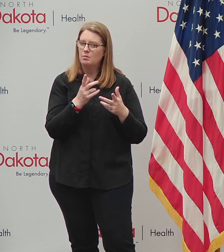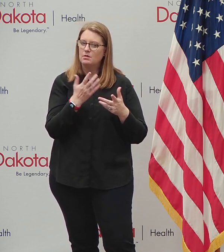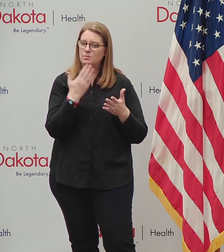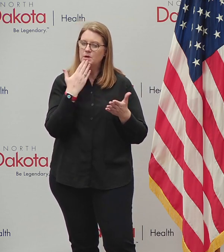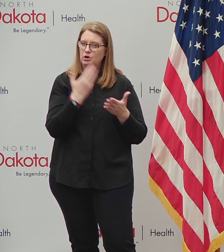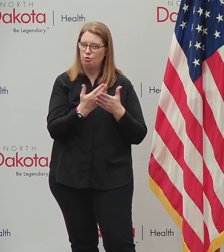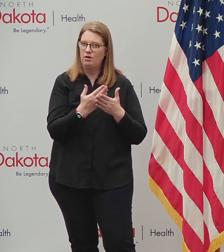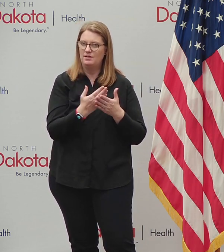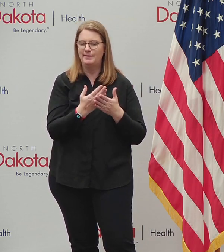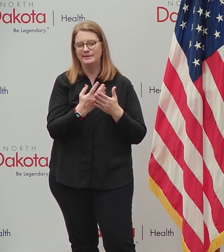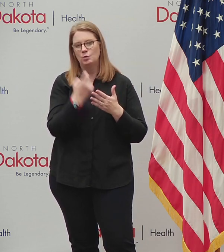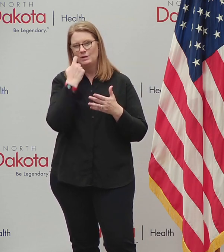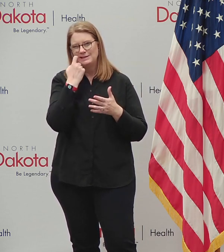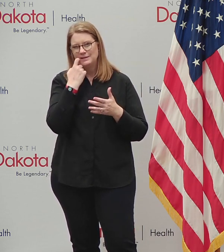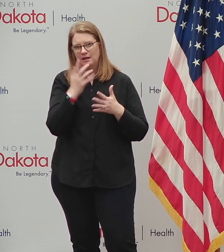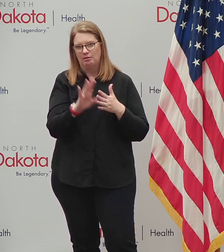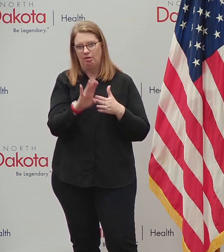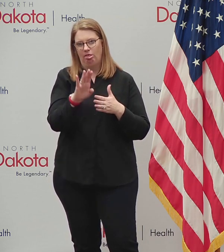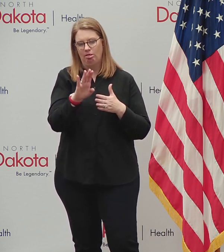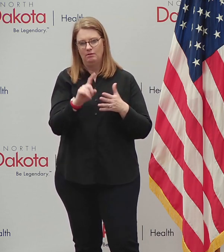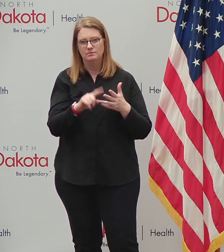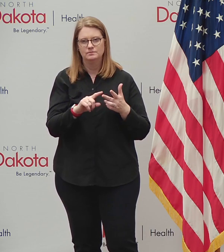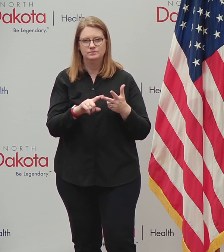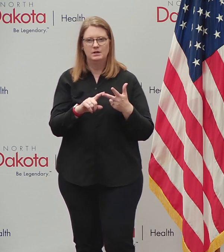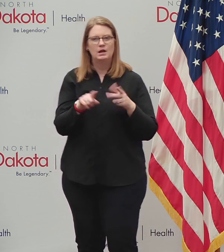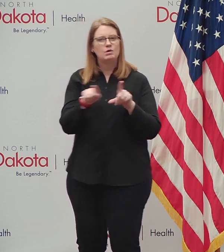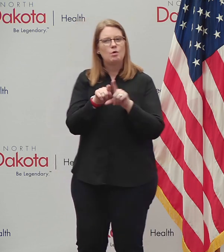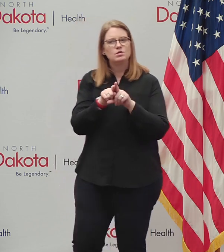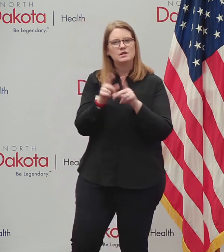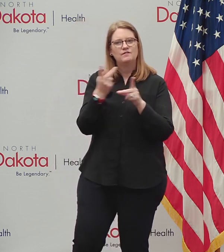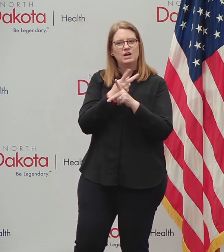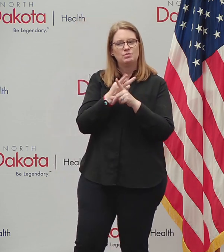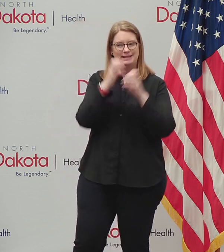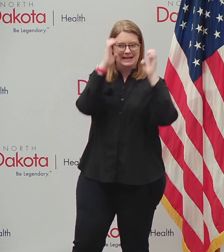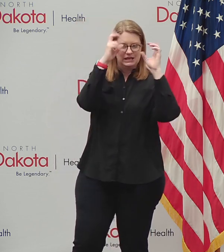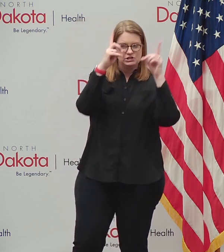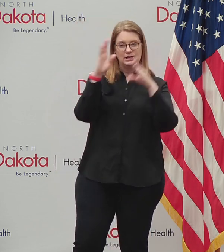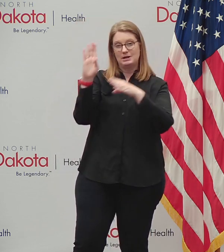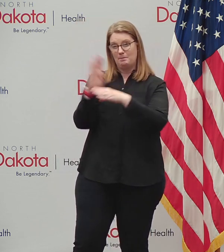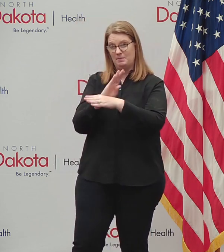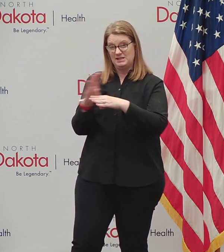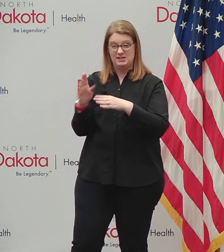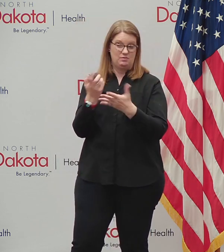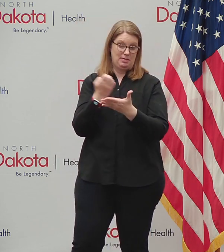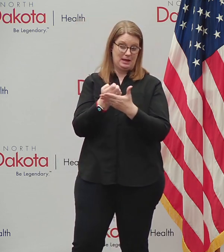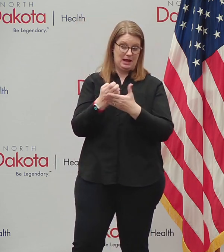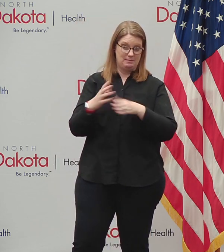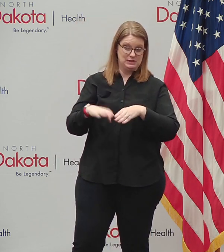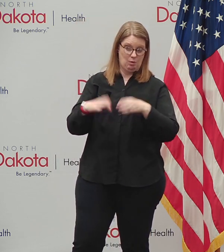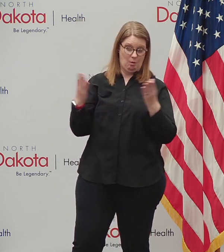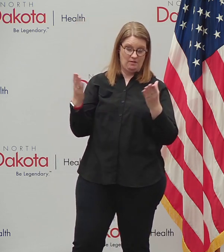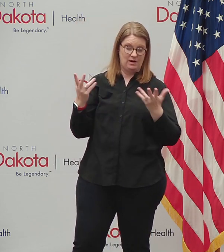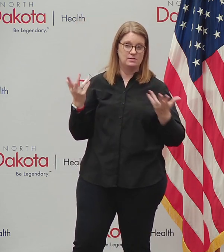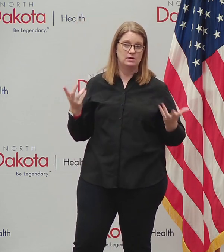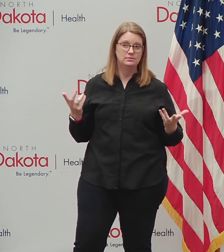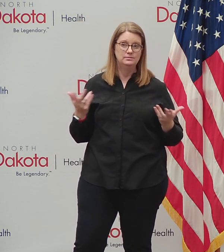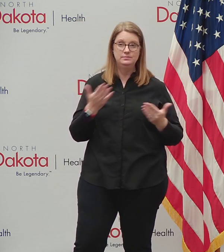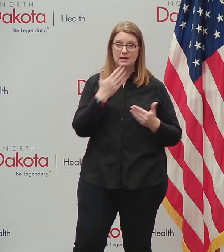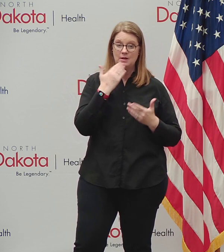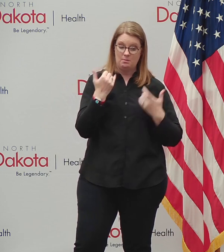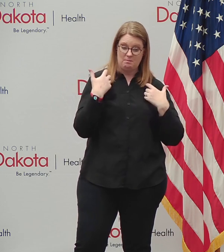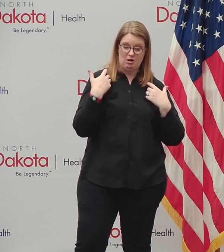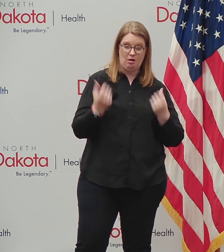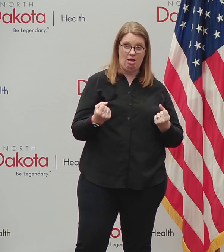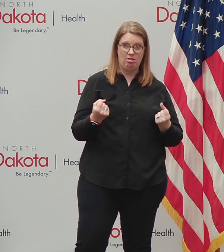whole thing. Uh, and we've managed to figure out a way working with education and business to have our economy more open. So the combination of better health